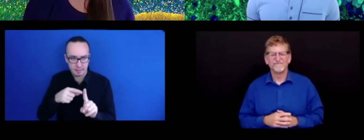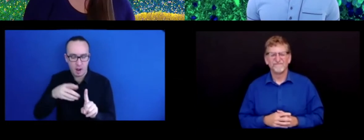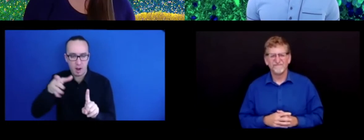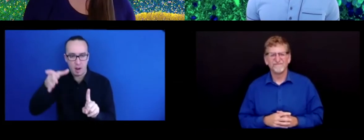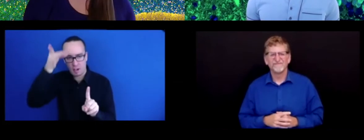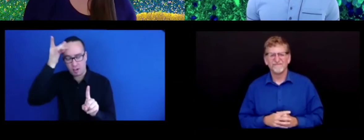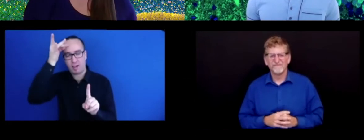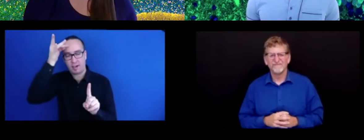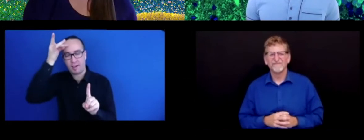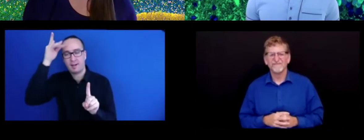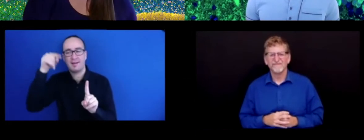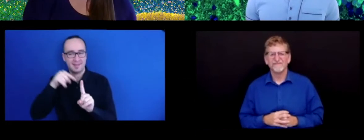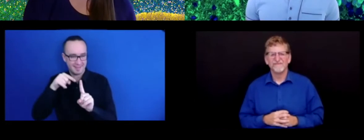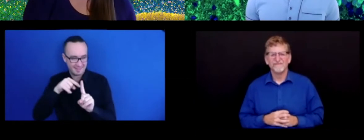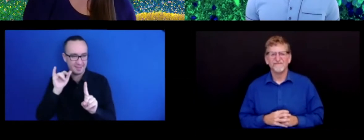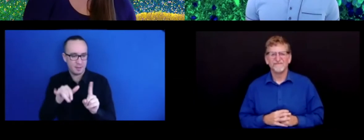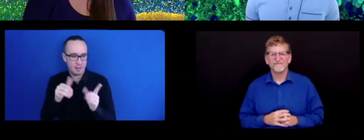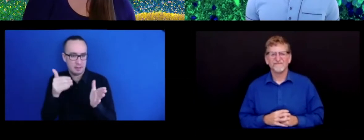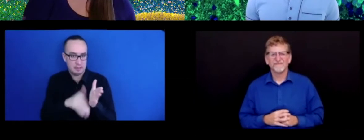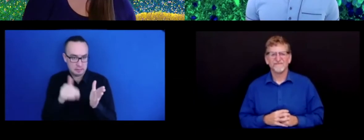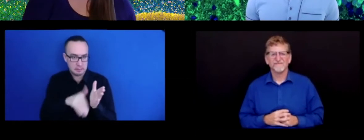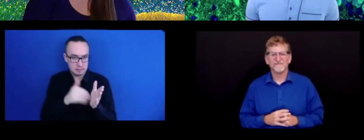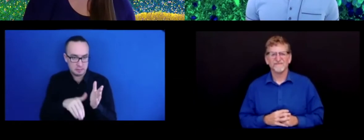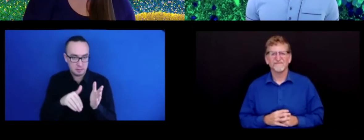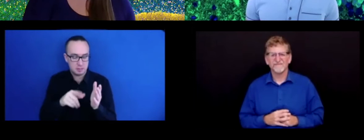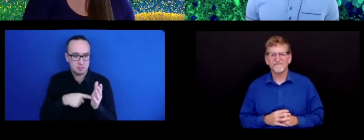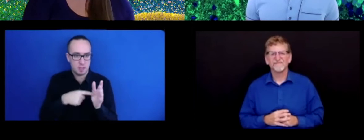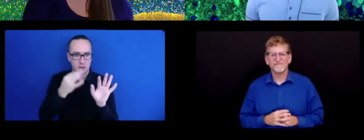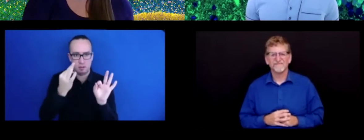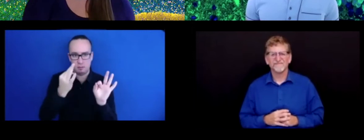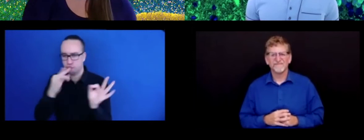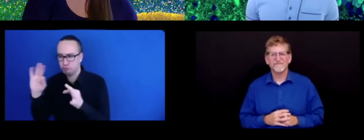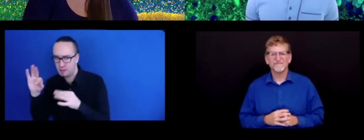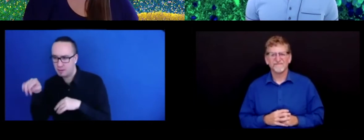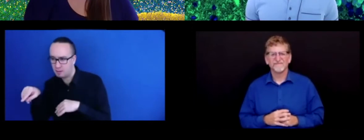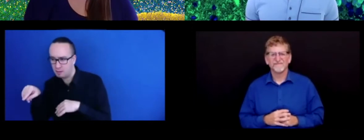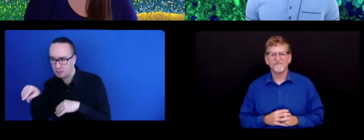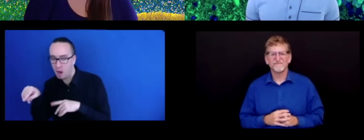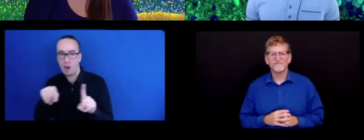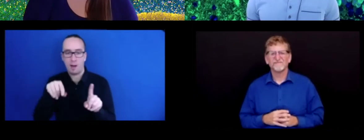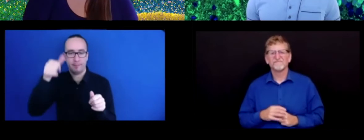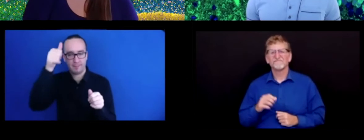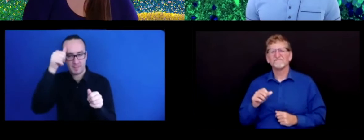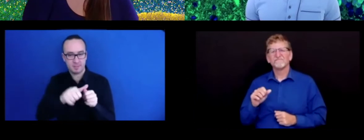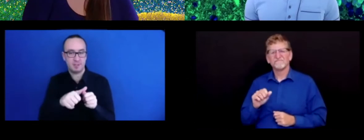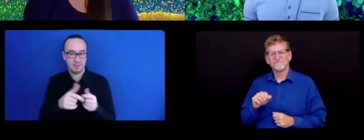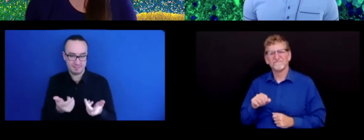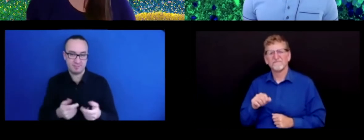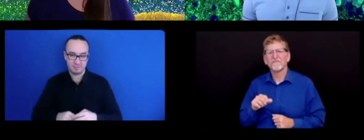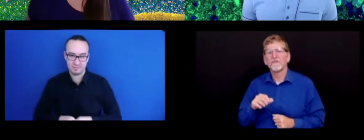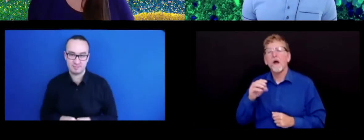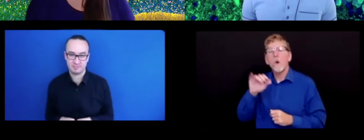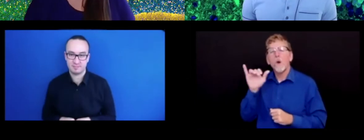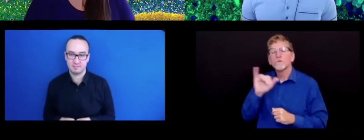stop you from that repetition and distract you a little bit to see if you actually were able to store those words in memory. We also have longer term